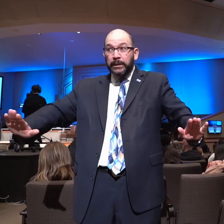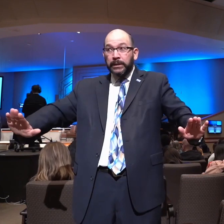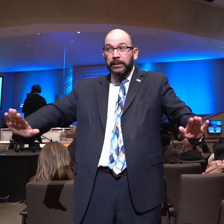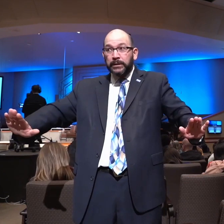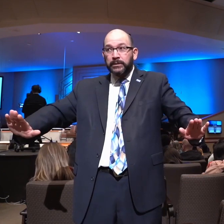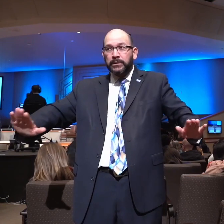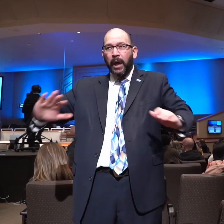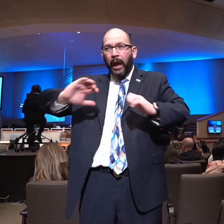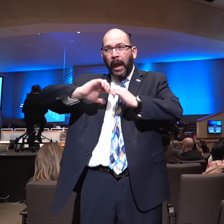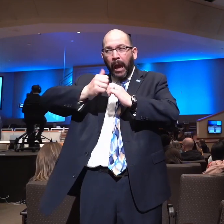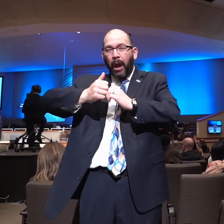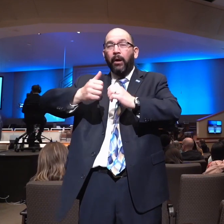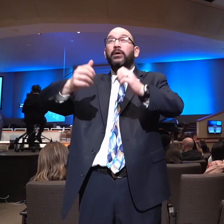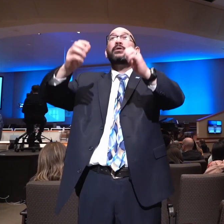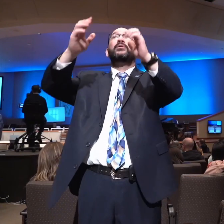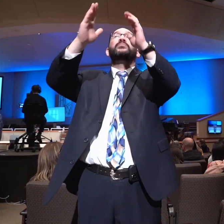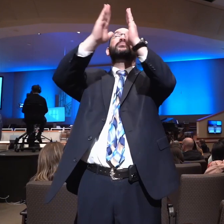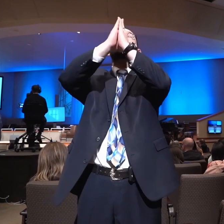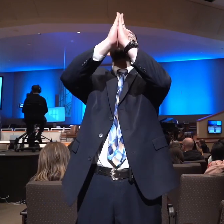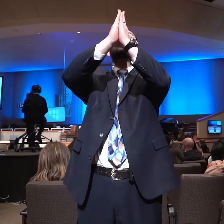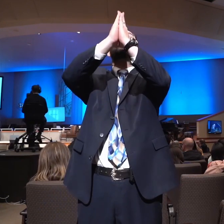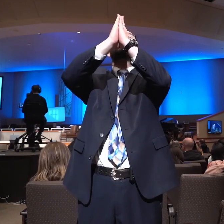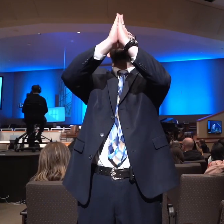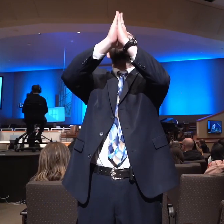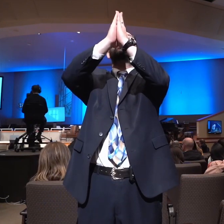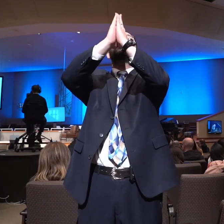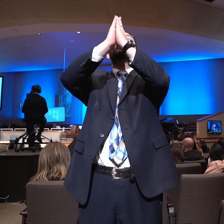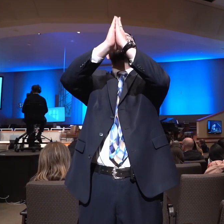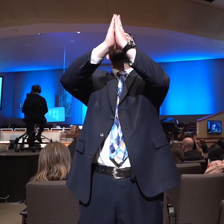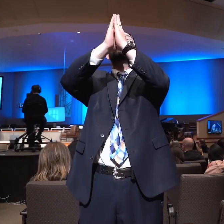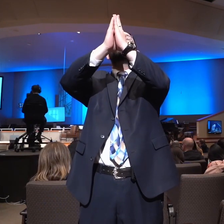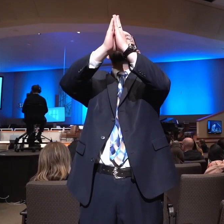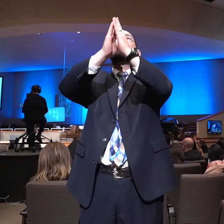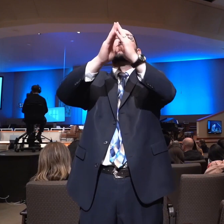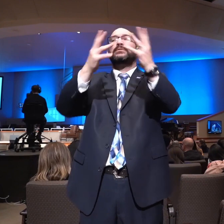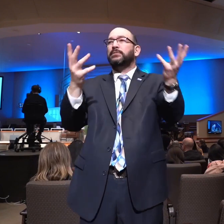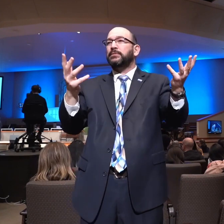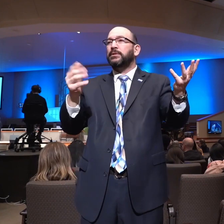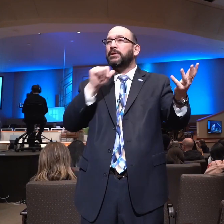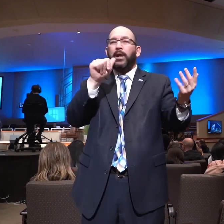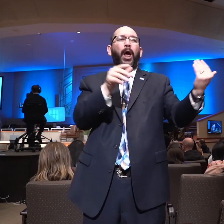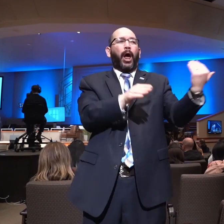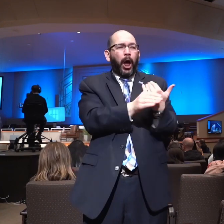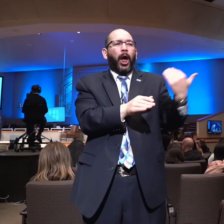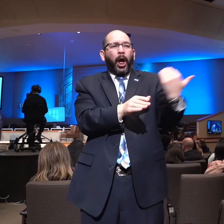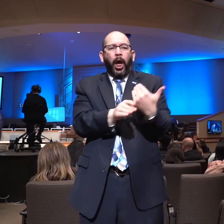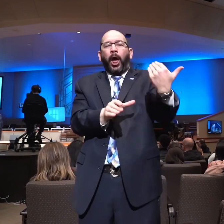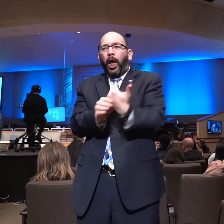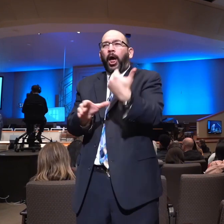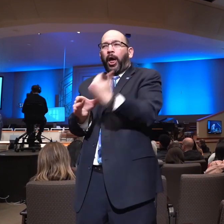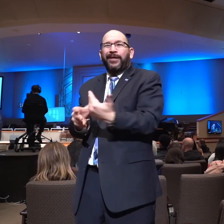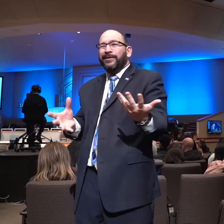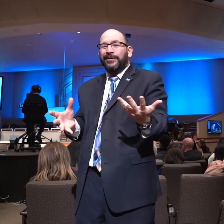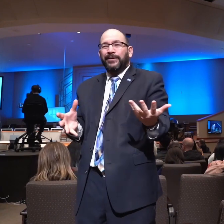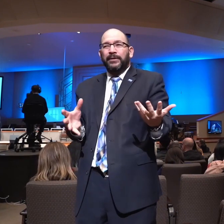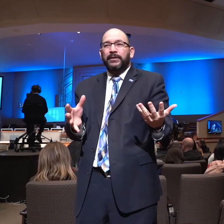pray. The word quiet carries the idea of the absence of outside disturbance. The word peaceable carries the idea of the absence of